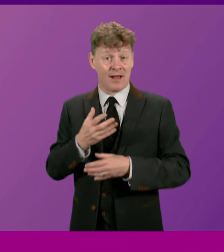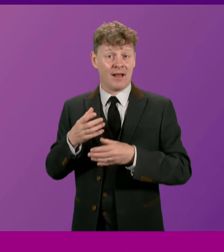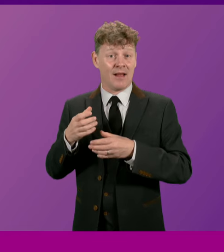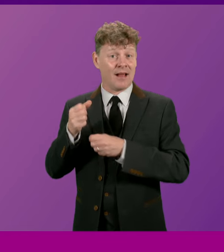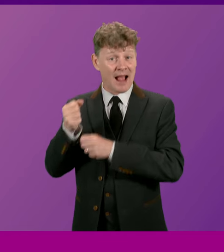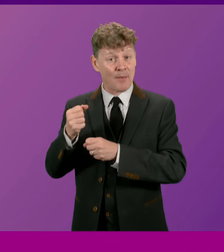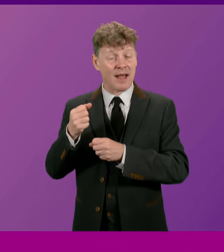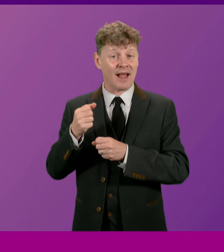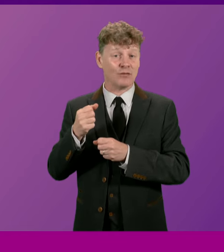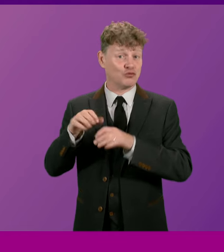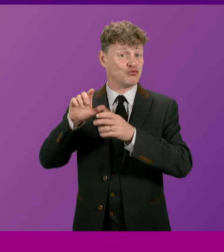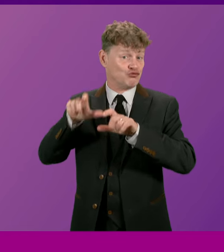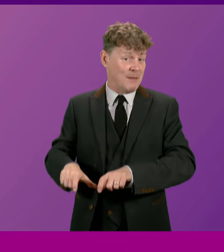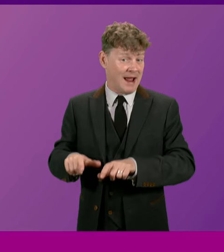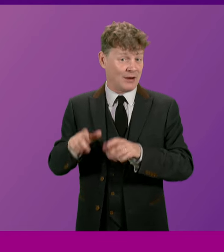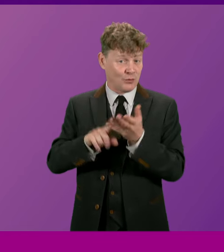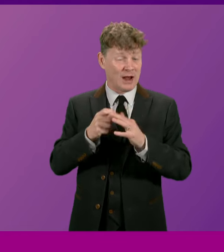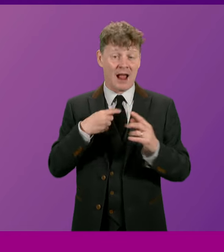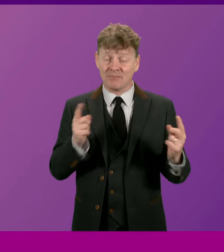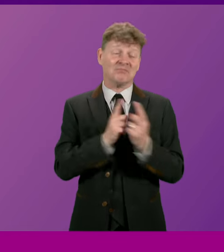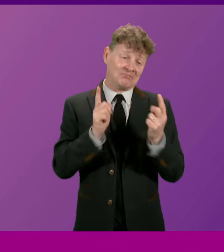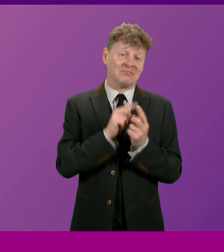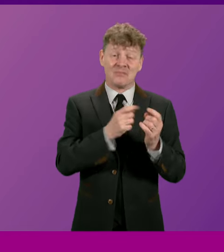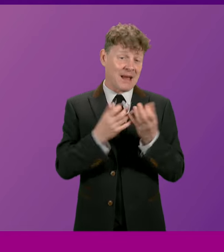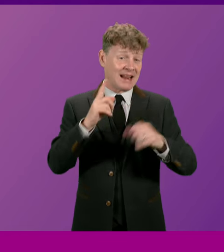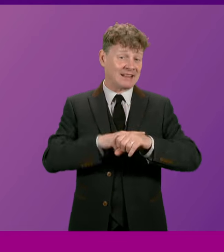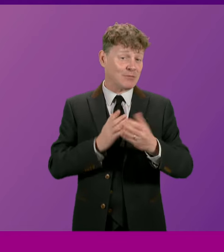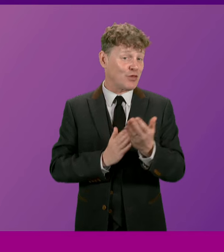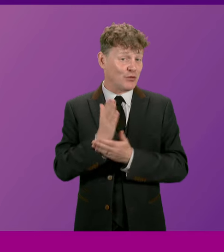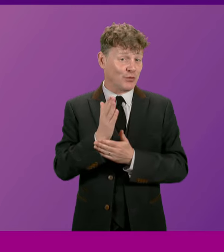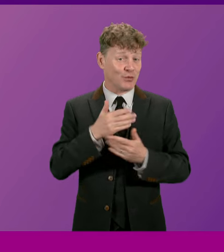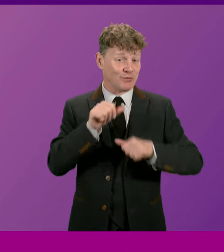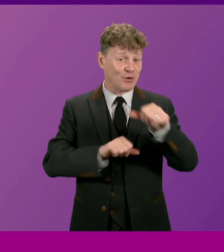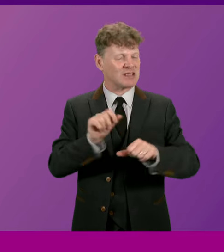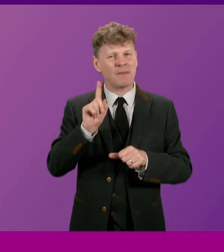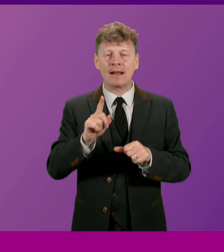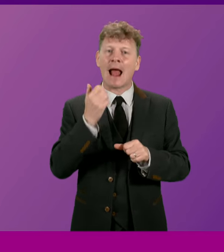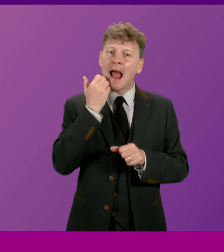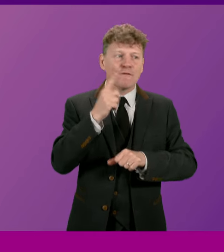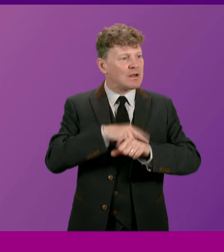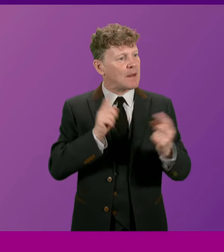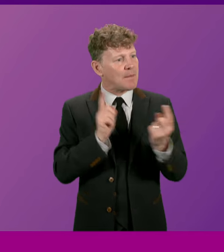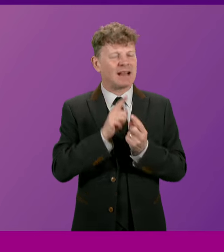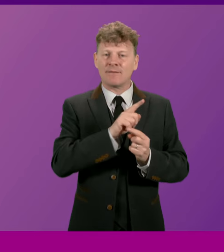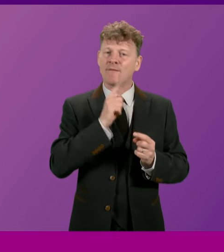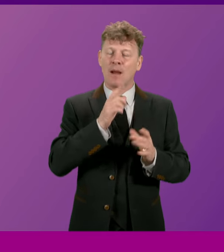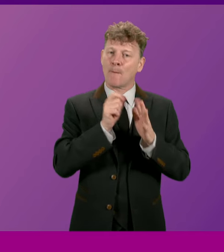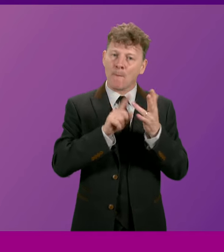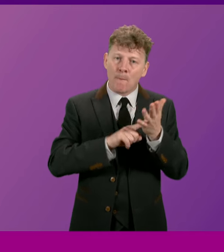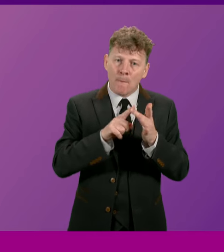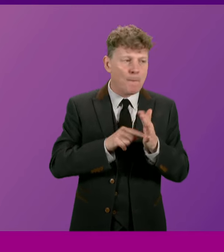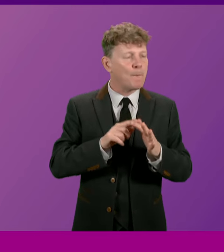I came across Alex Salmond on many occasions throughout that referendum. But on every occasion, he remained polite and civil,